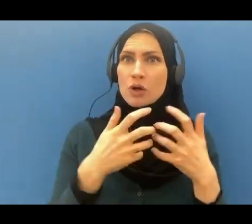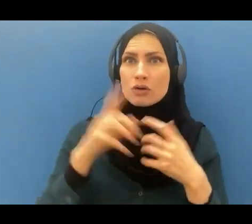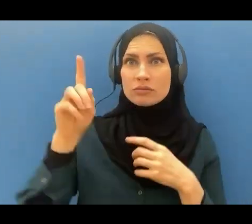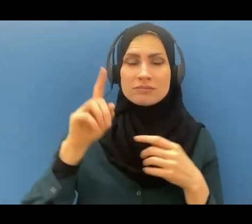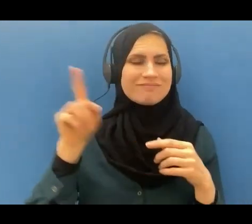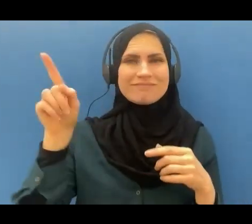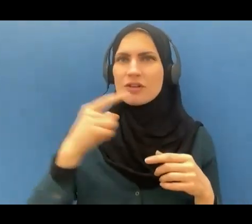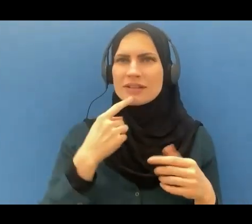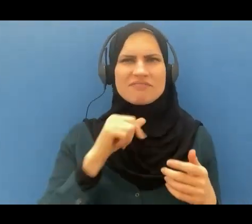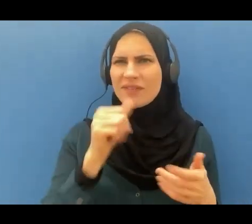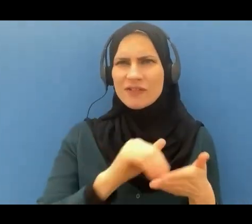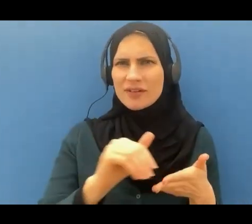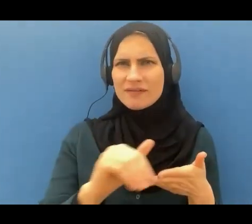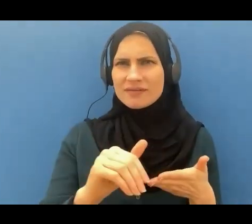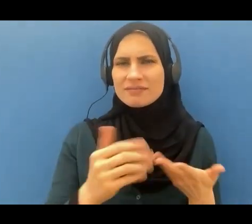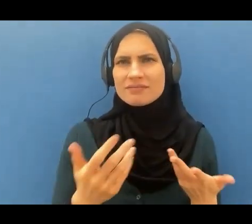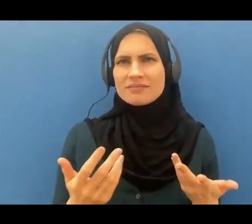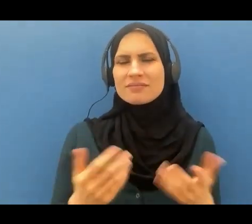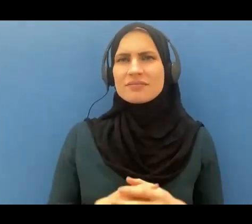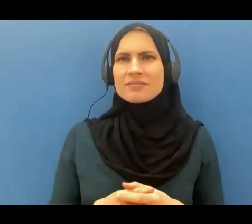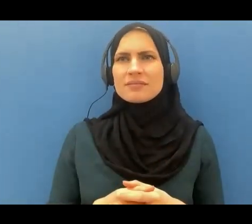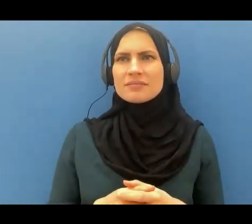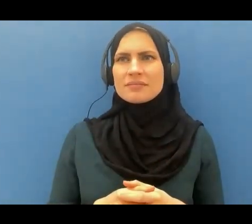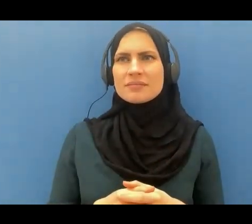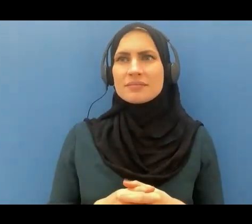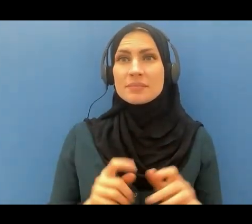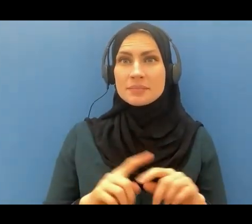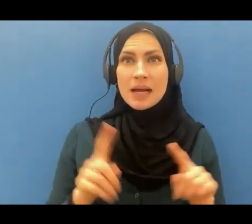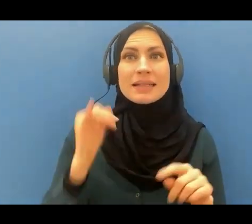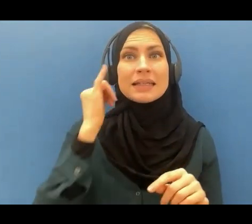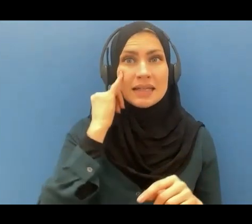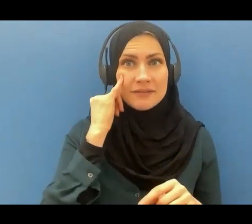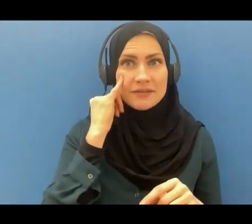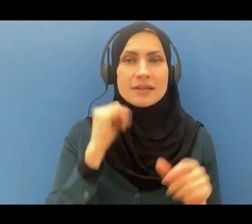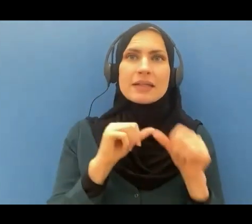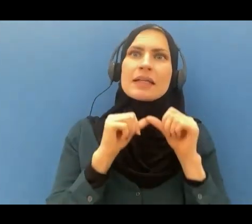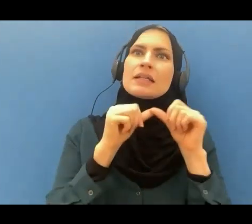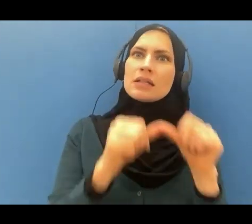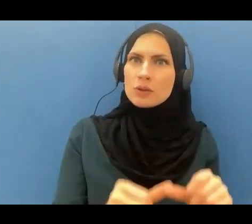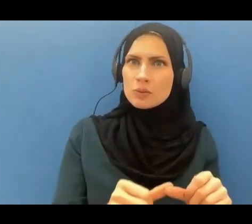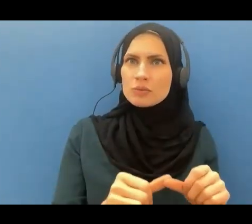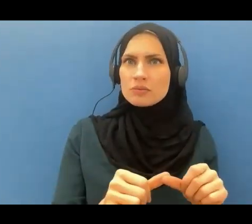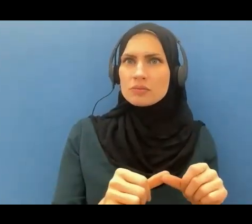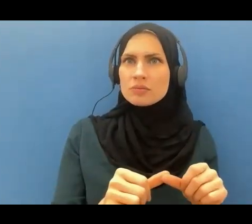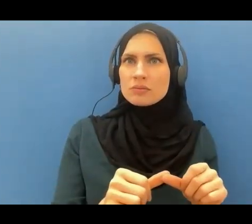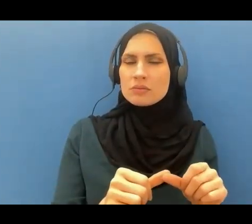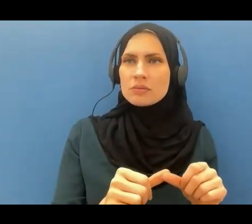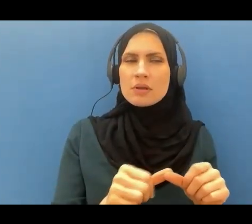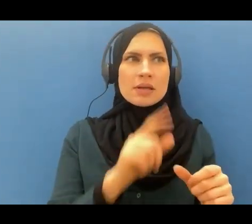Allah, if somebody continues to commit to other gods or